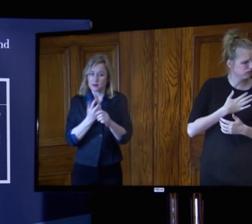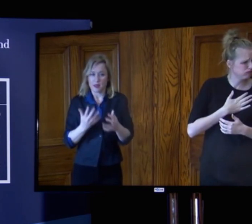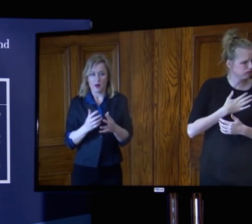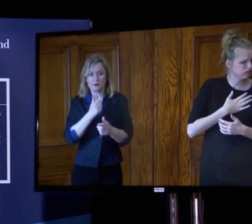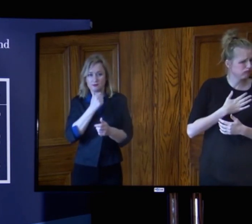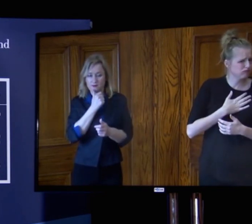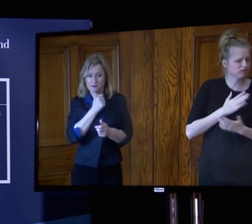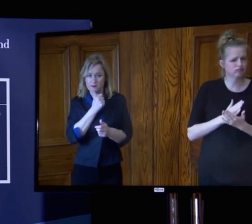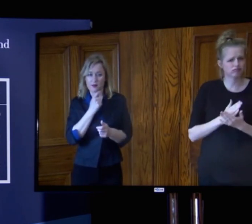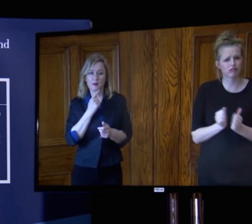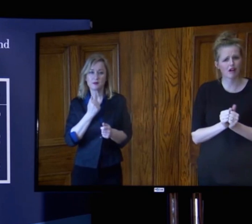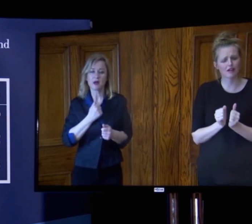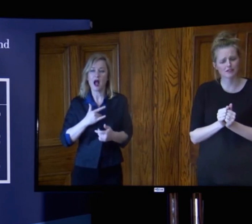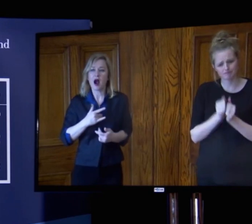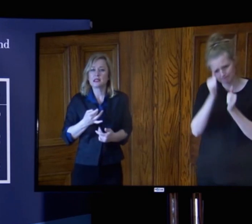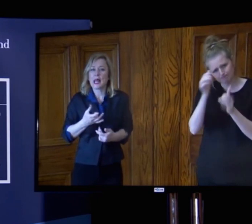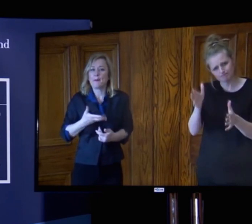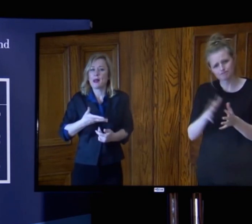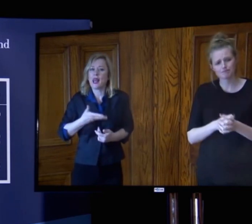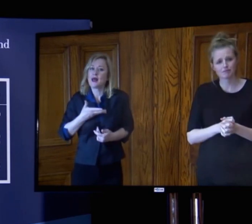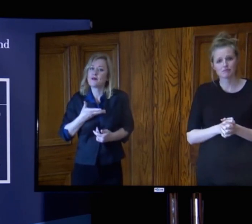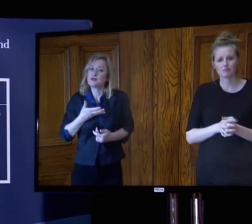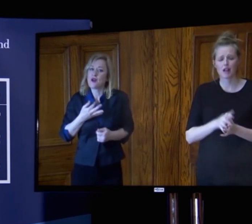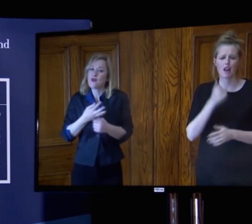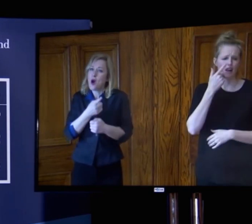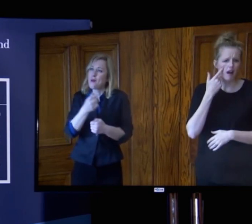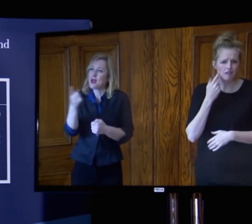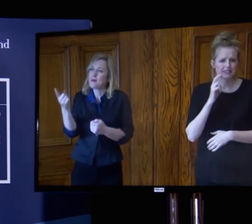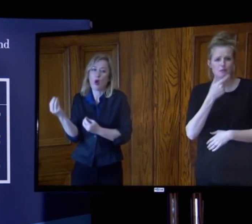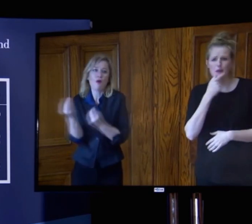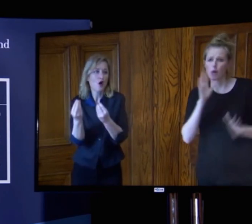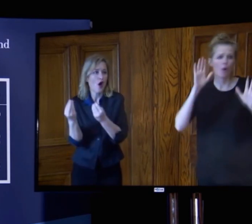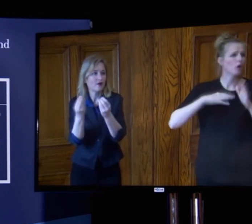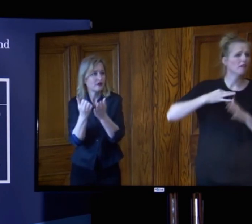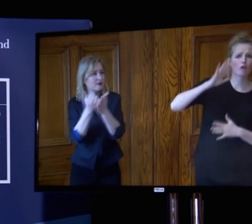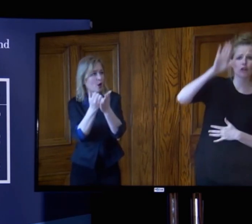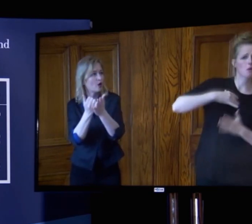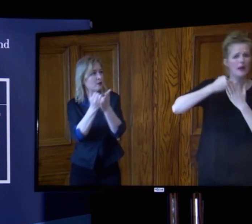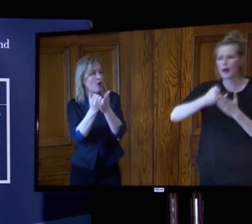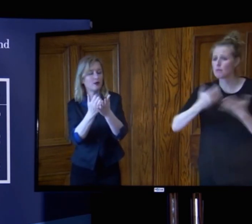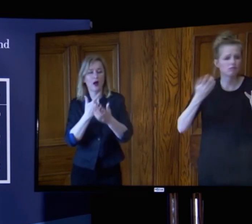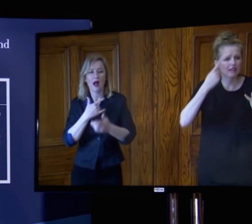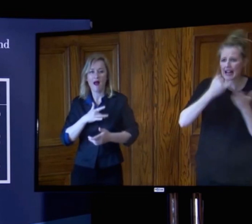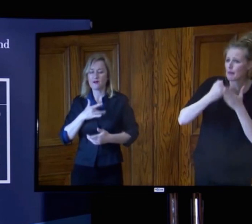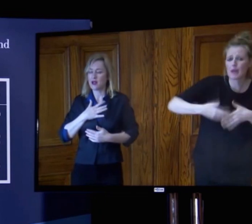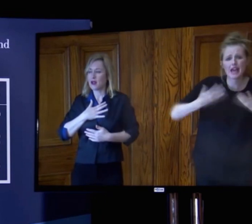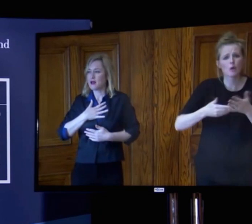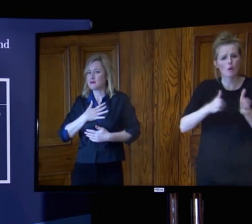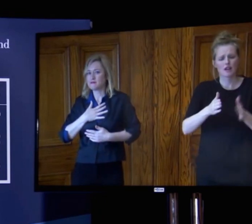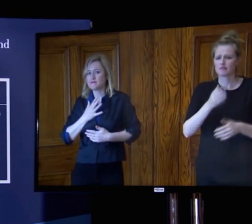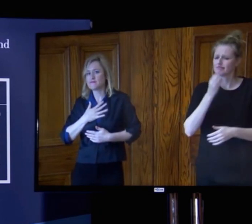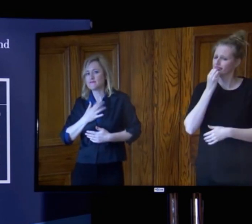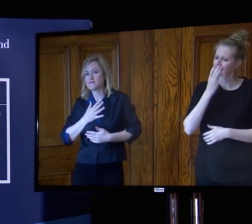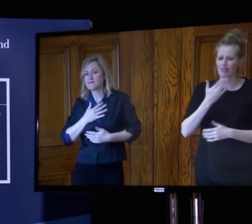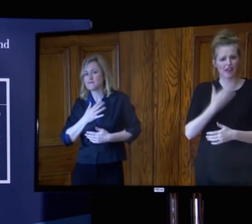really, really heartening to see so many people come forward to offer what support they can in the time of crisis. I think it speaks to the generosity